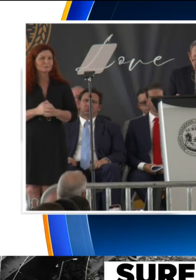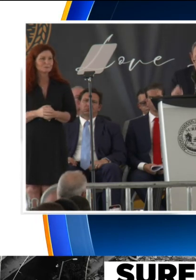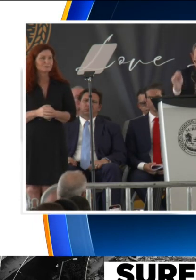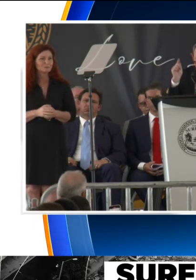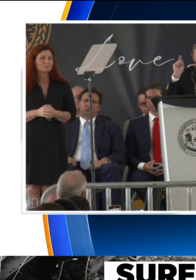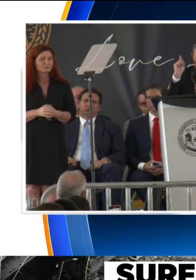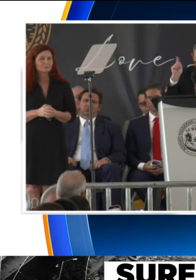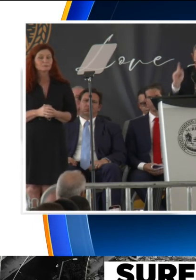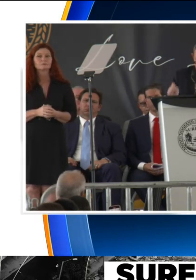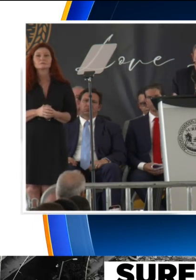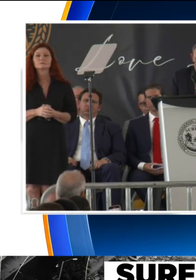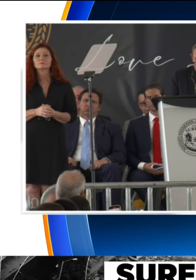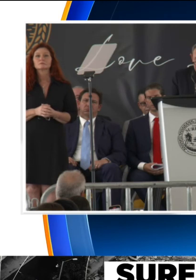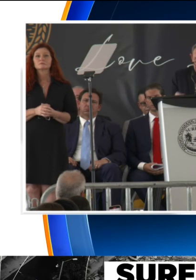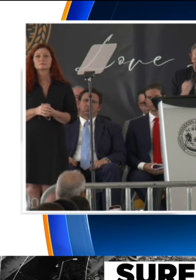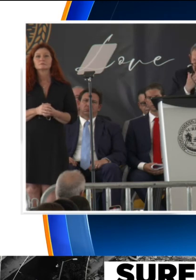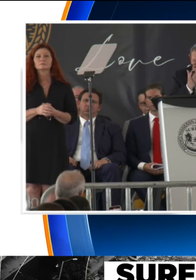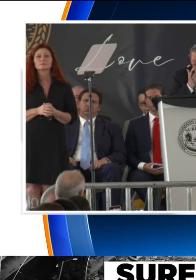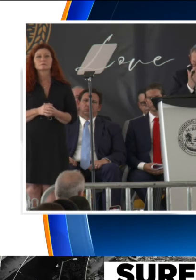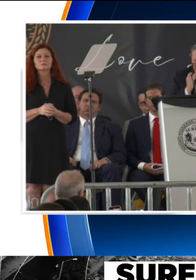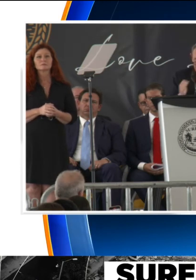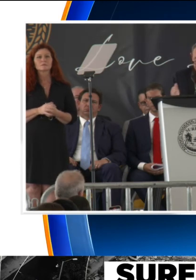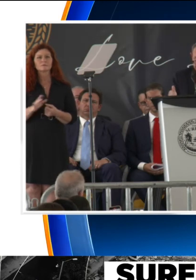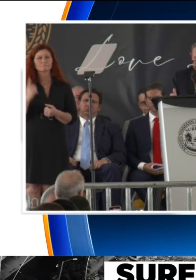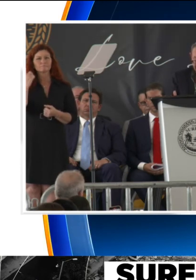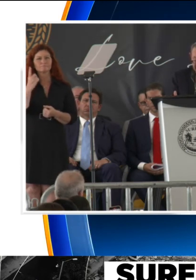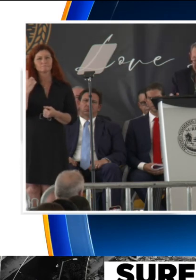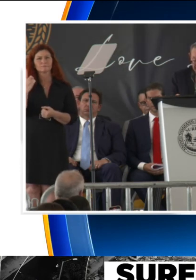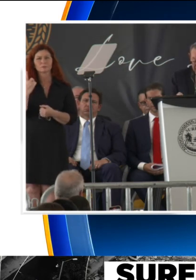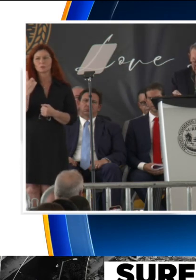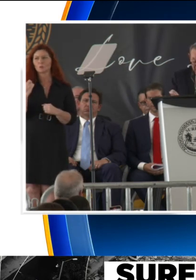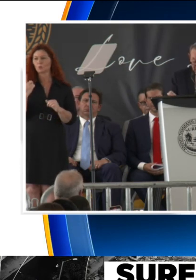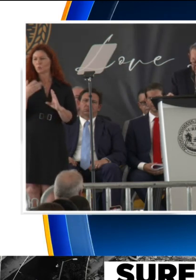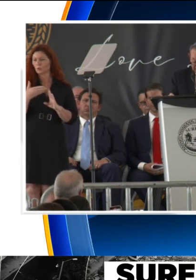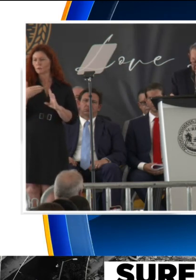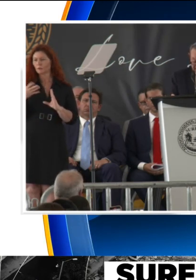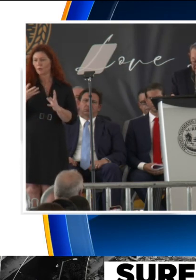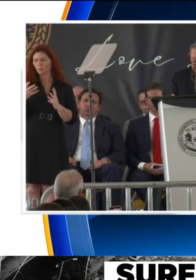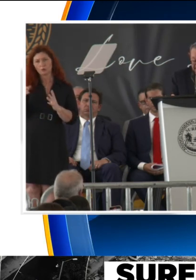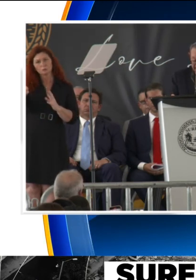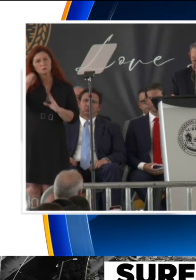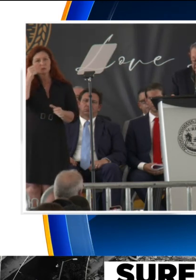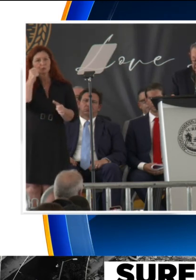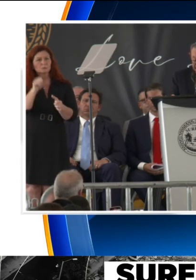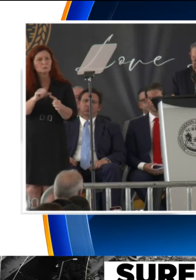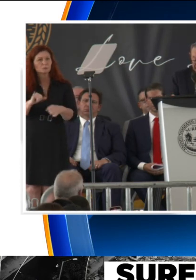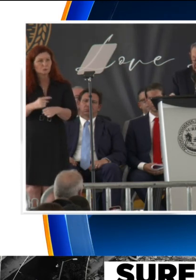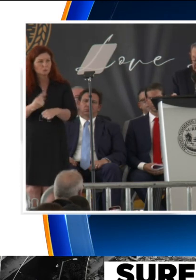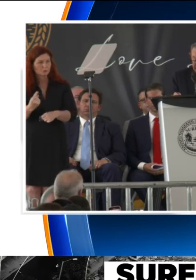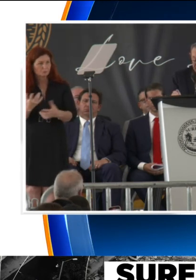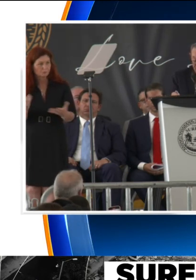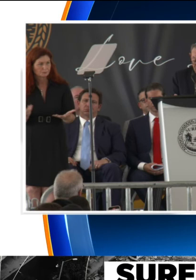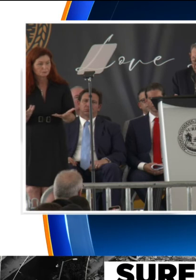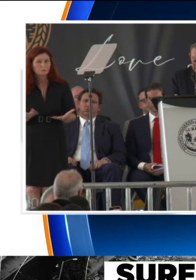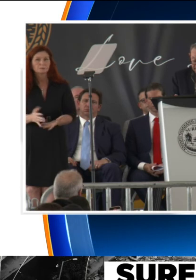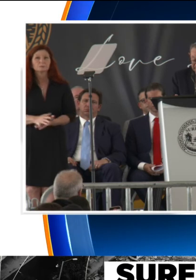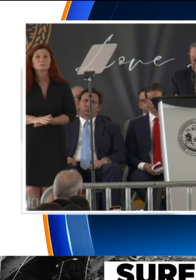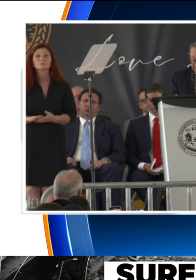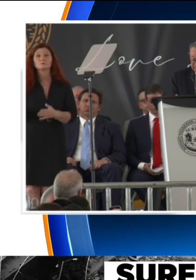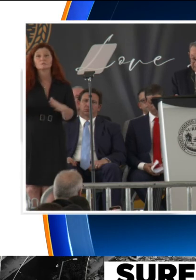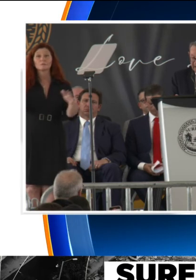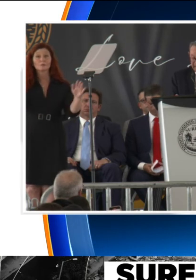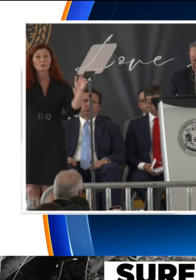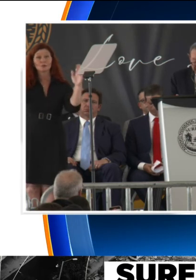If there is one thing I can leave everyone with today, it's that hope